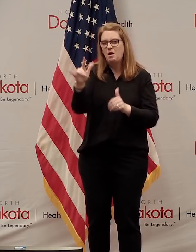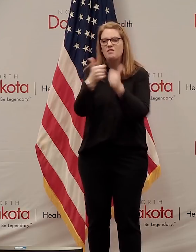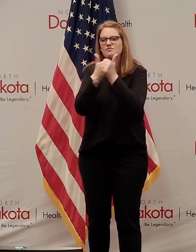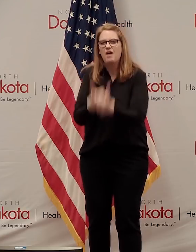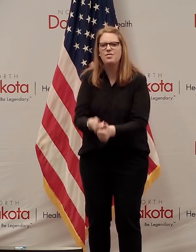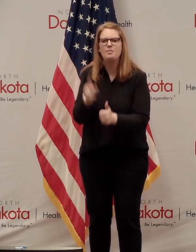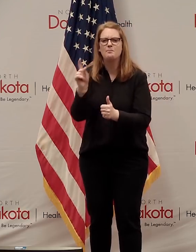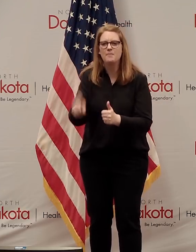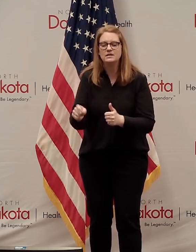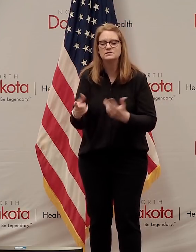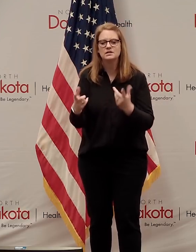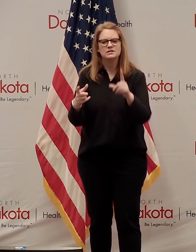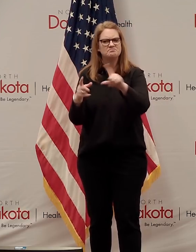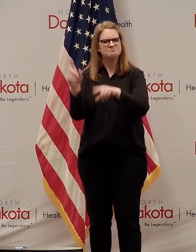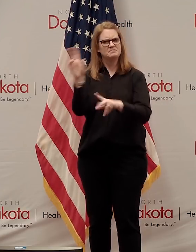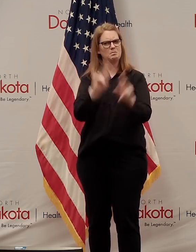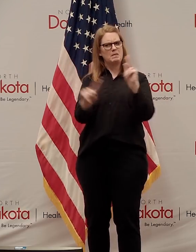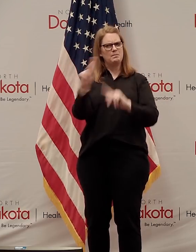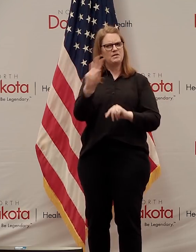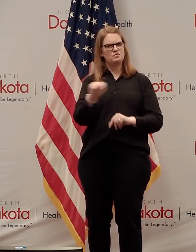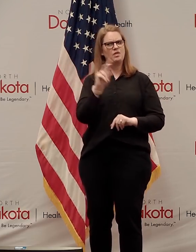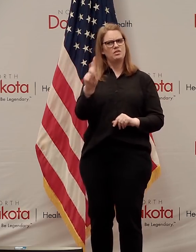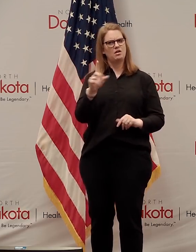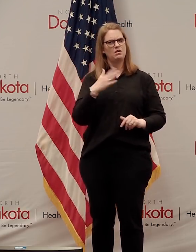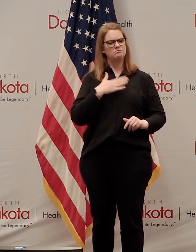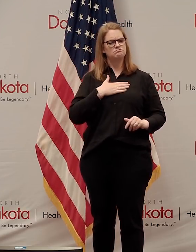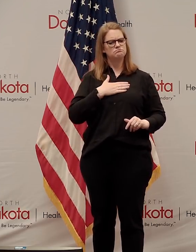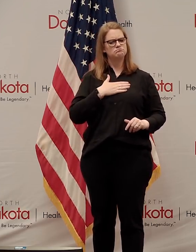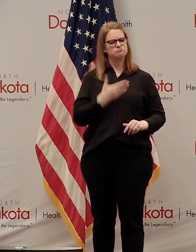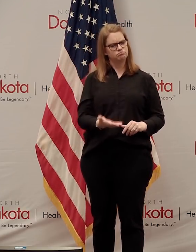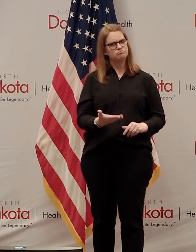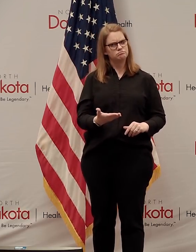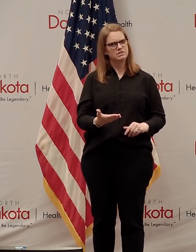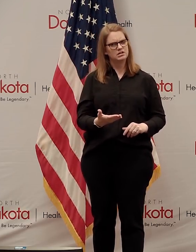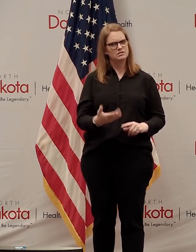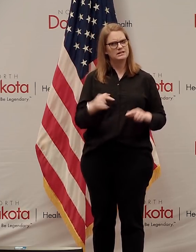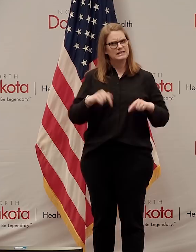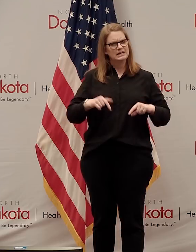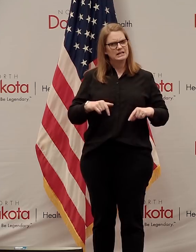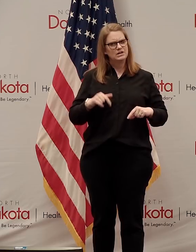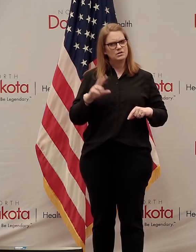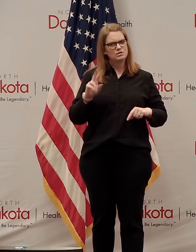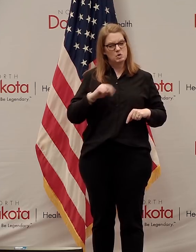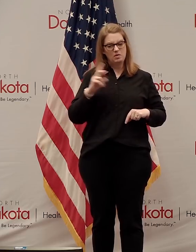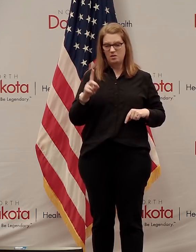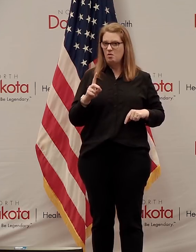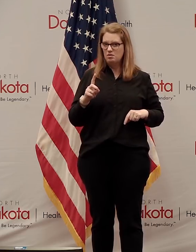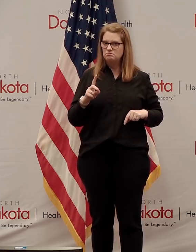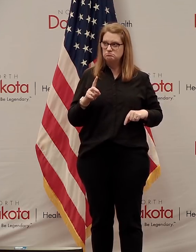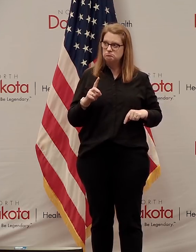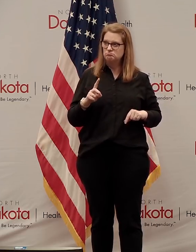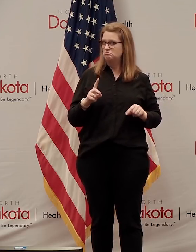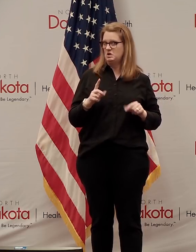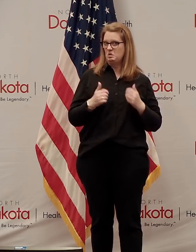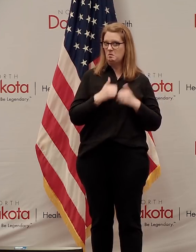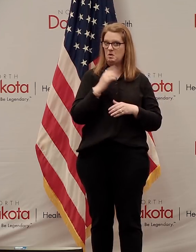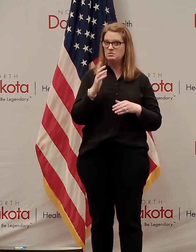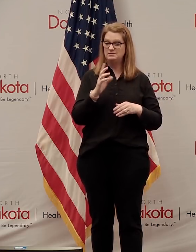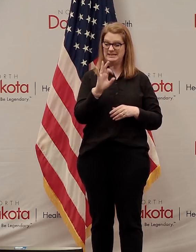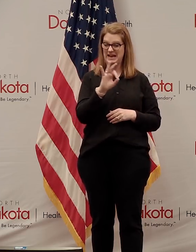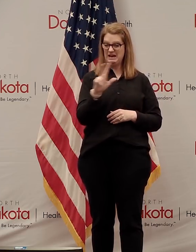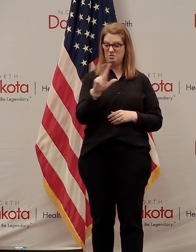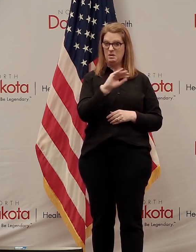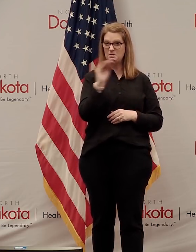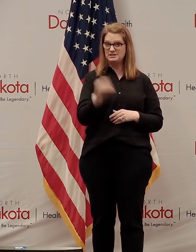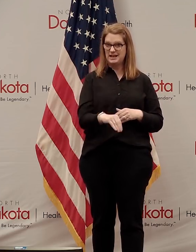And North Dakota, unlike some other states, remained largely open for business. 93